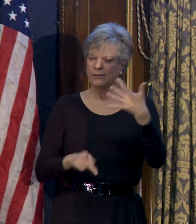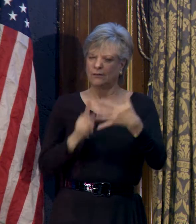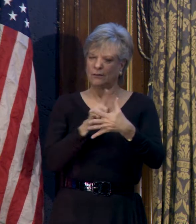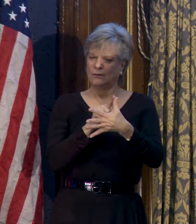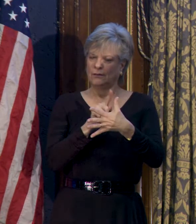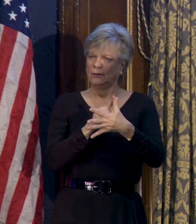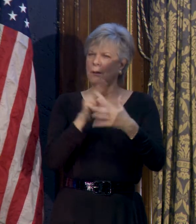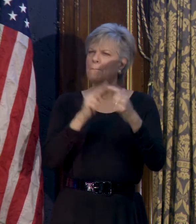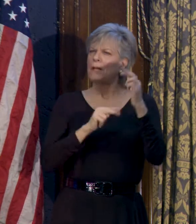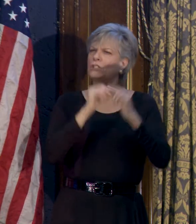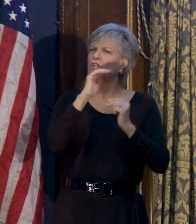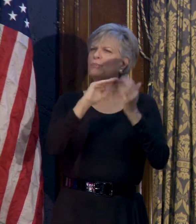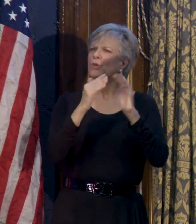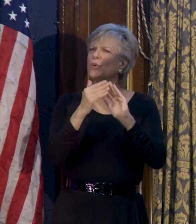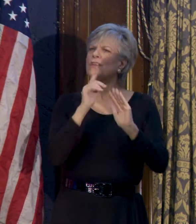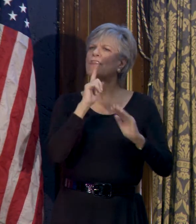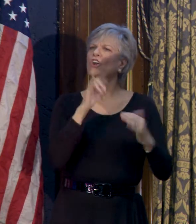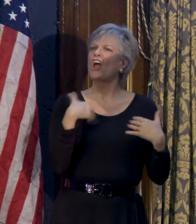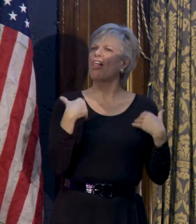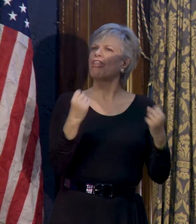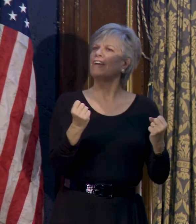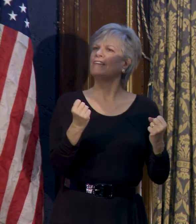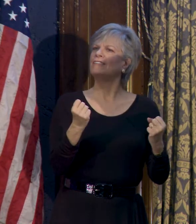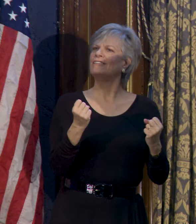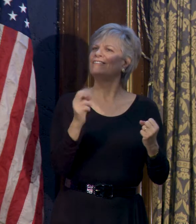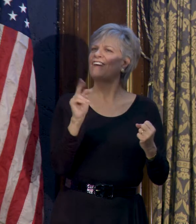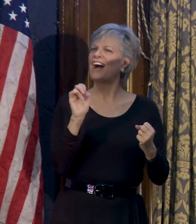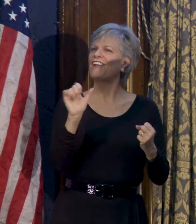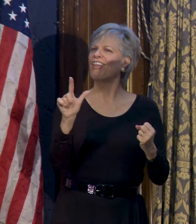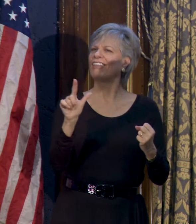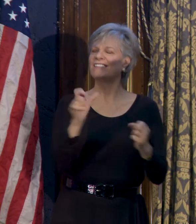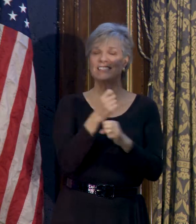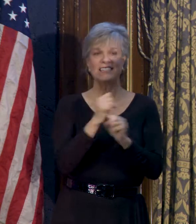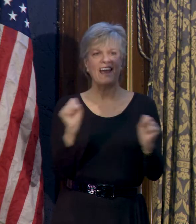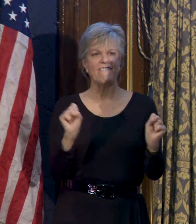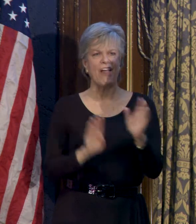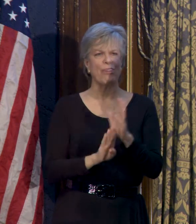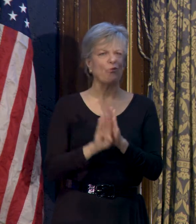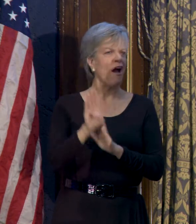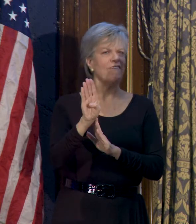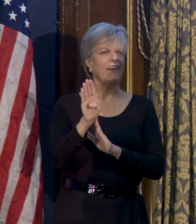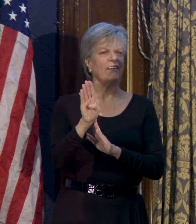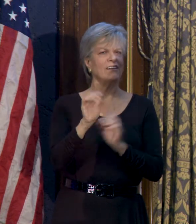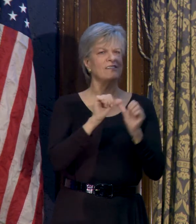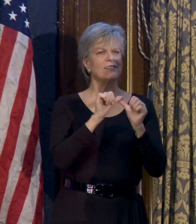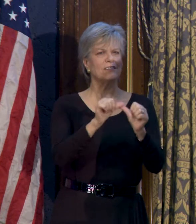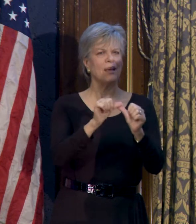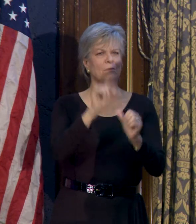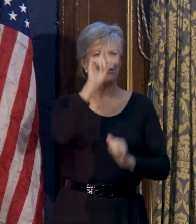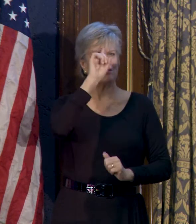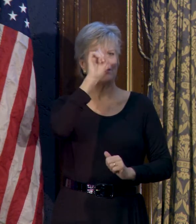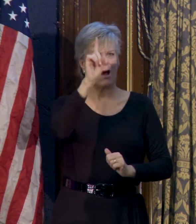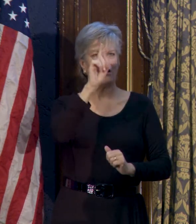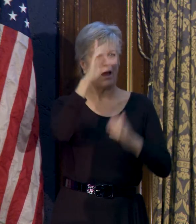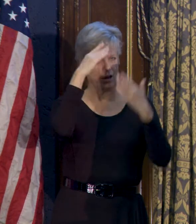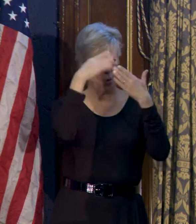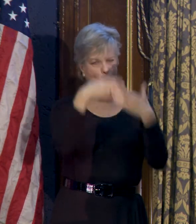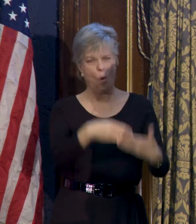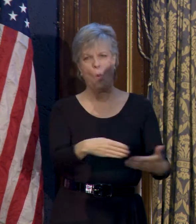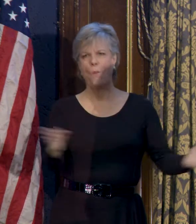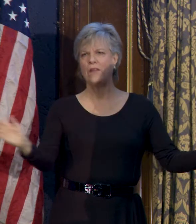We will build communities that are healthy, vital, safe, and thriving, sustainable, smart, and open.